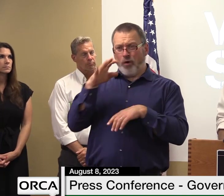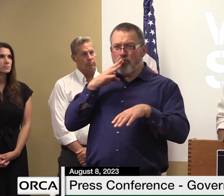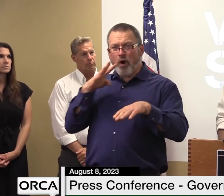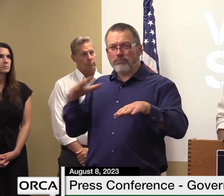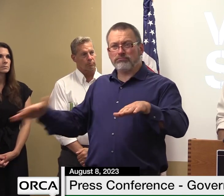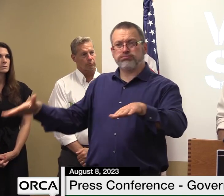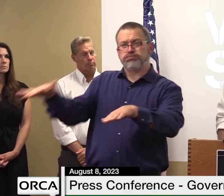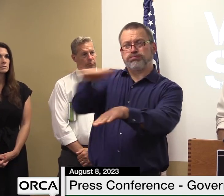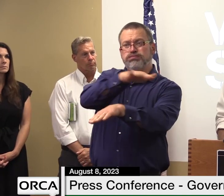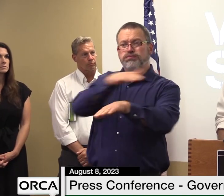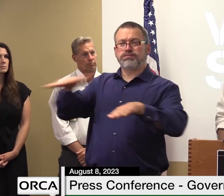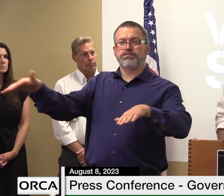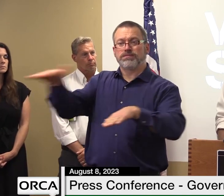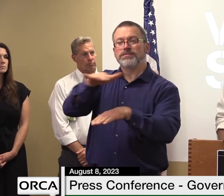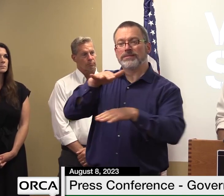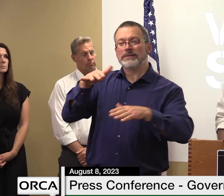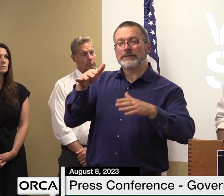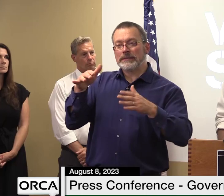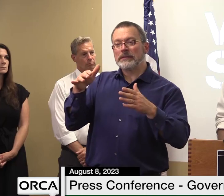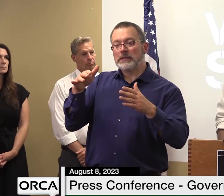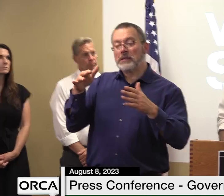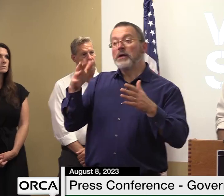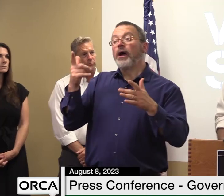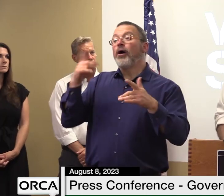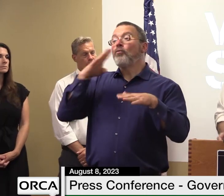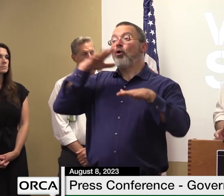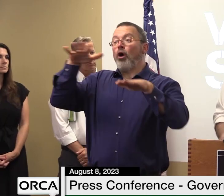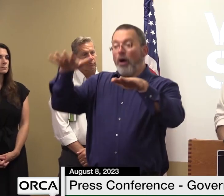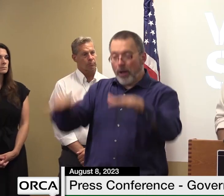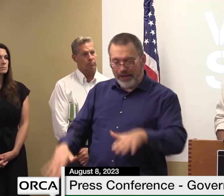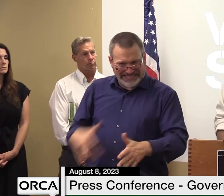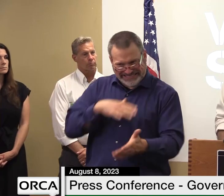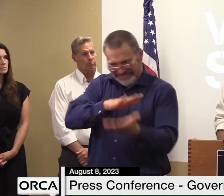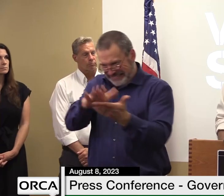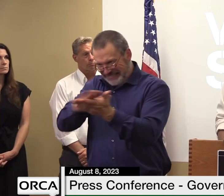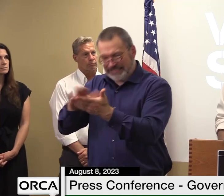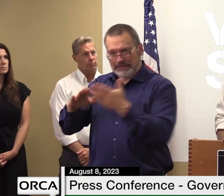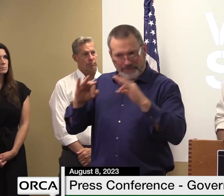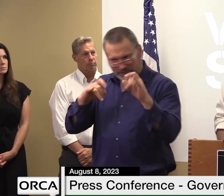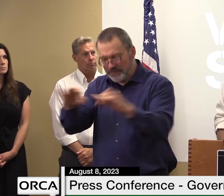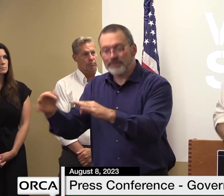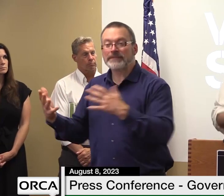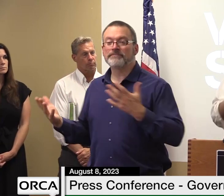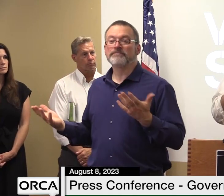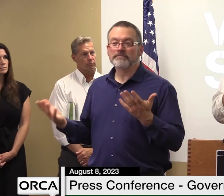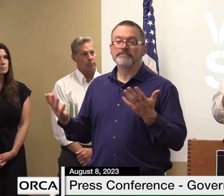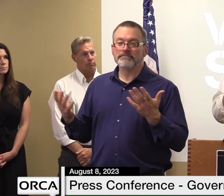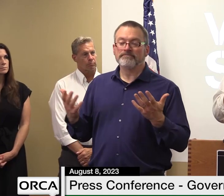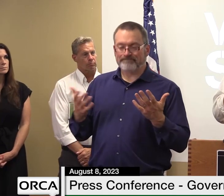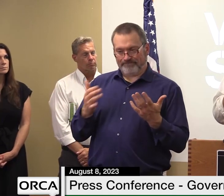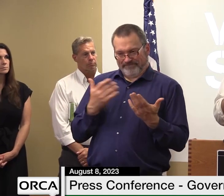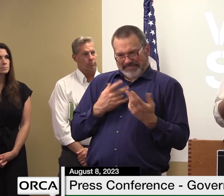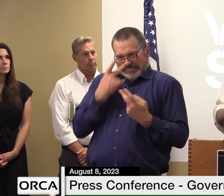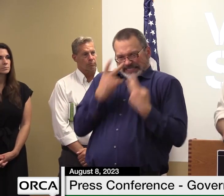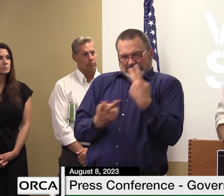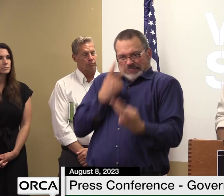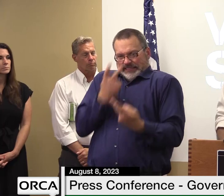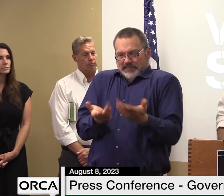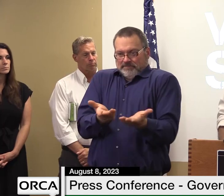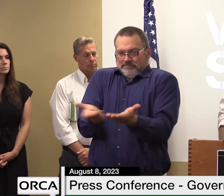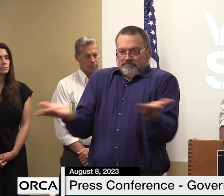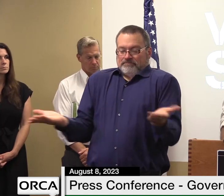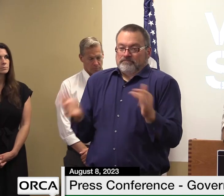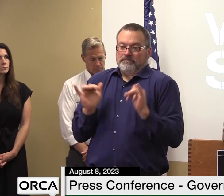lets that water recede and we're often left with what's what was done to them so you know